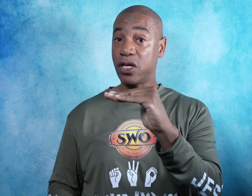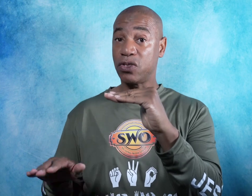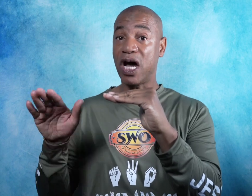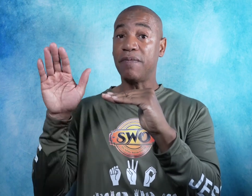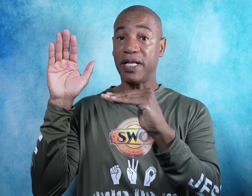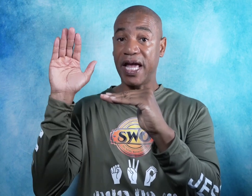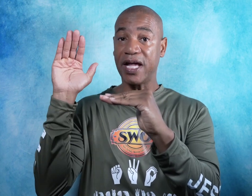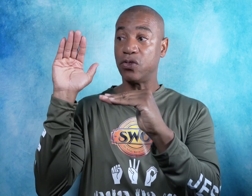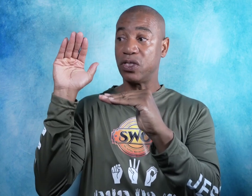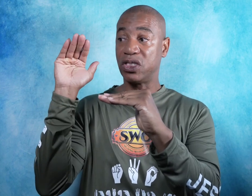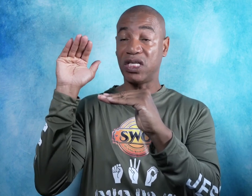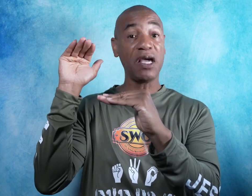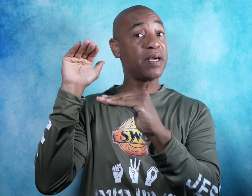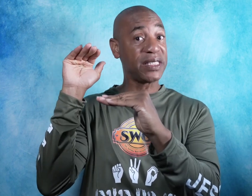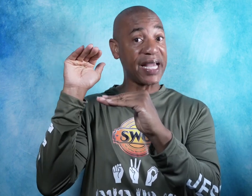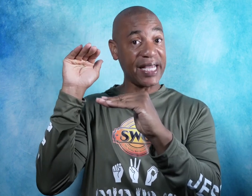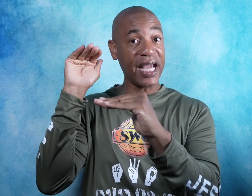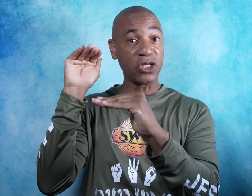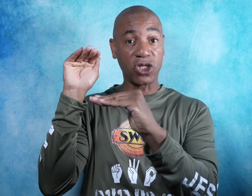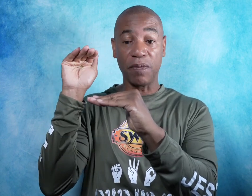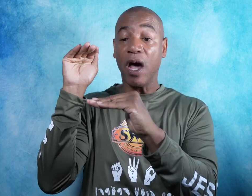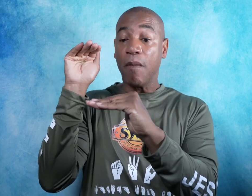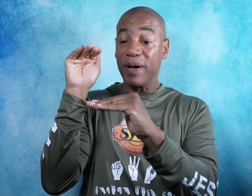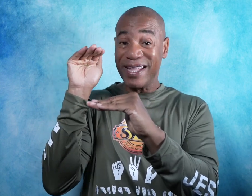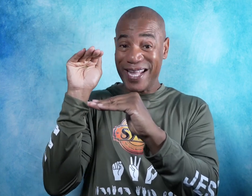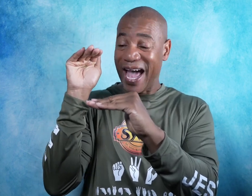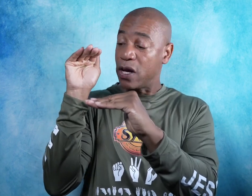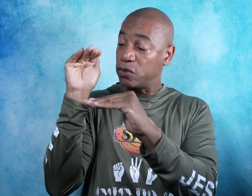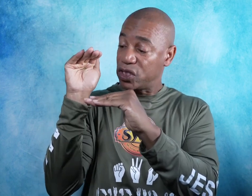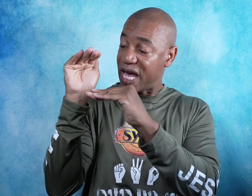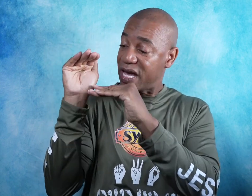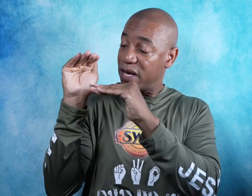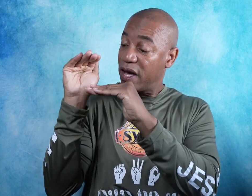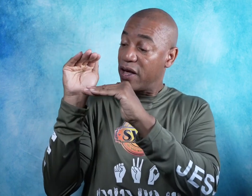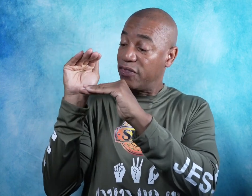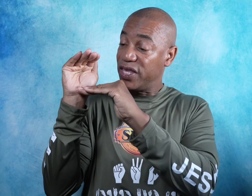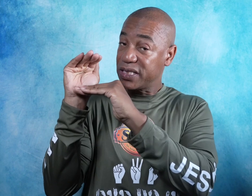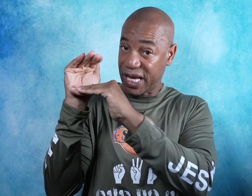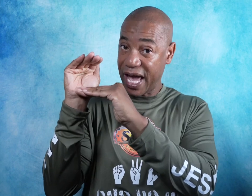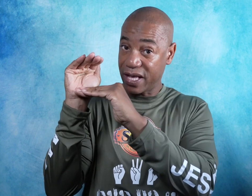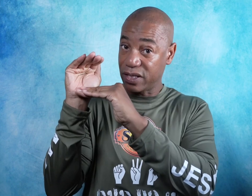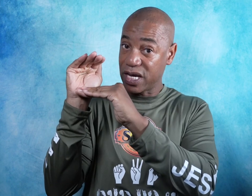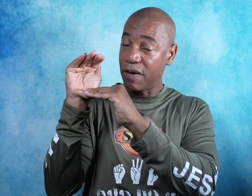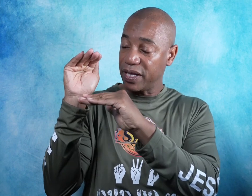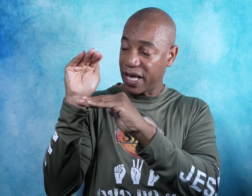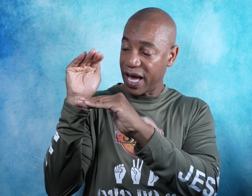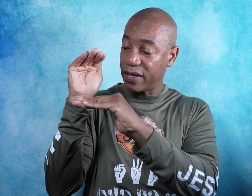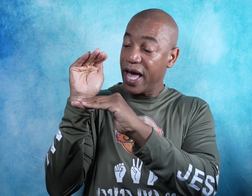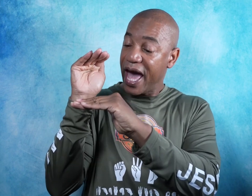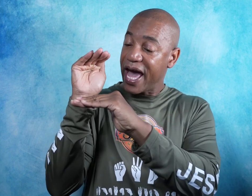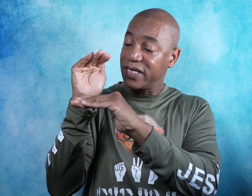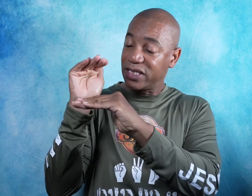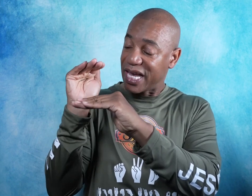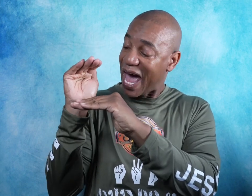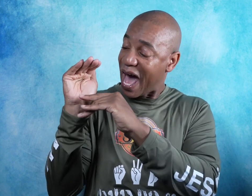your dominant hand. Do the same exact hand shape. But now take this hand. The dominant hand. And tap